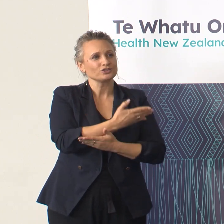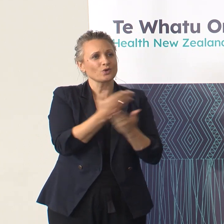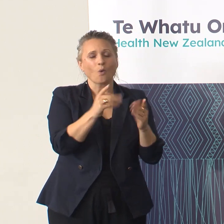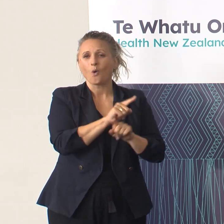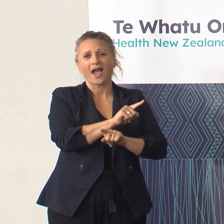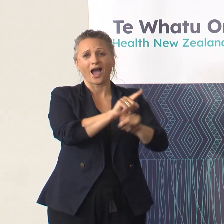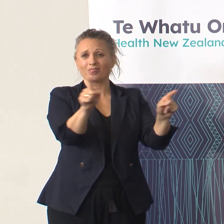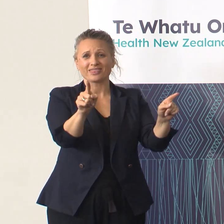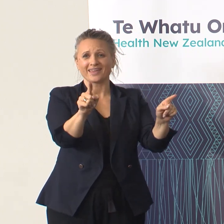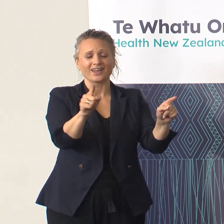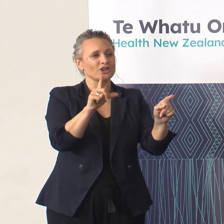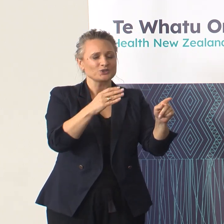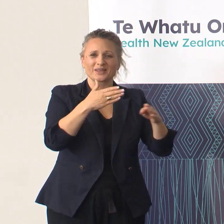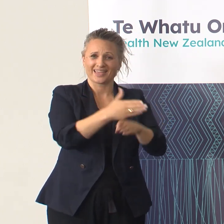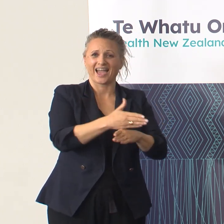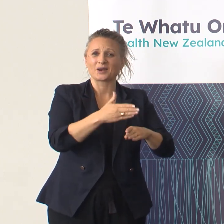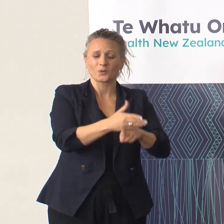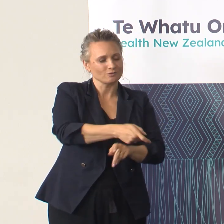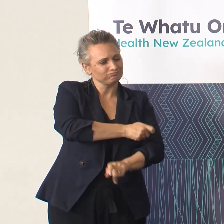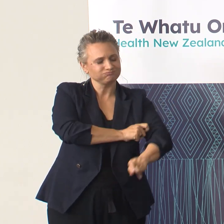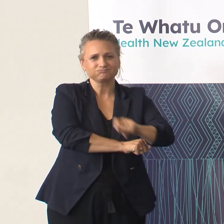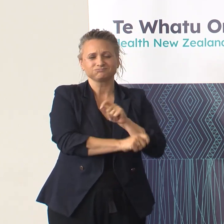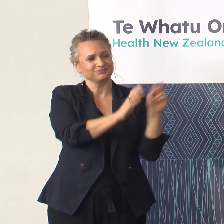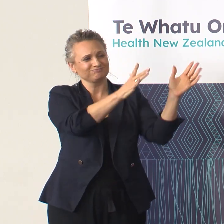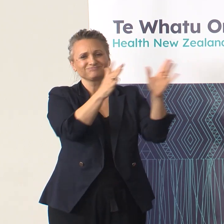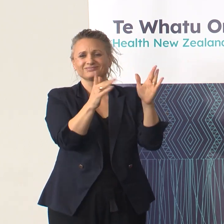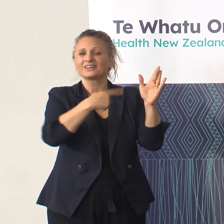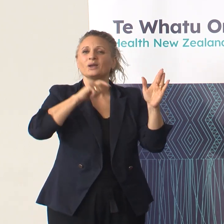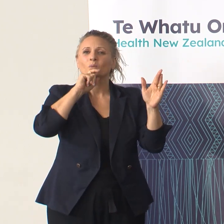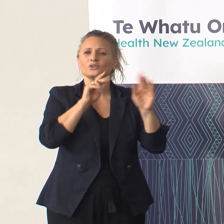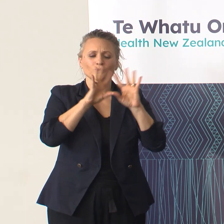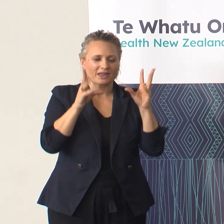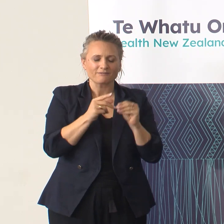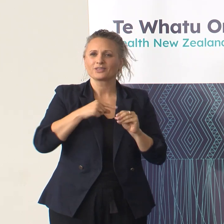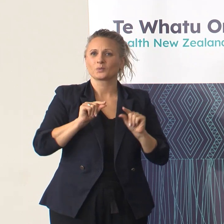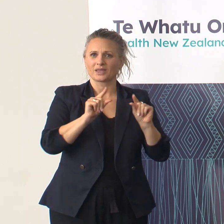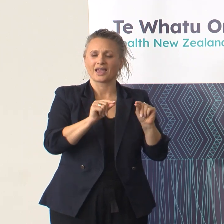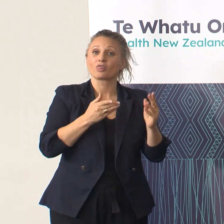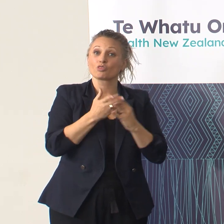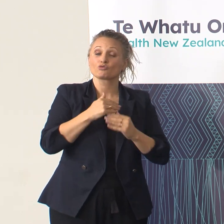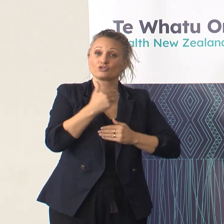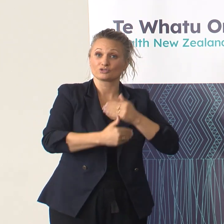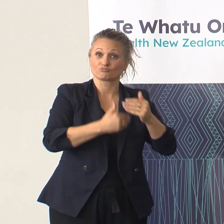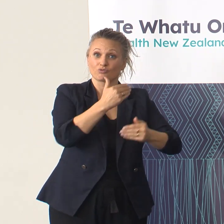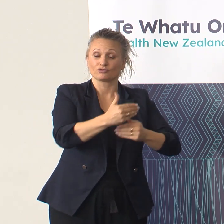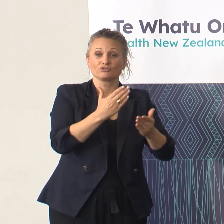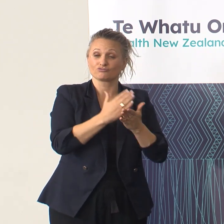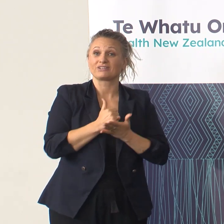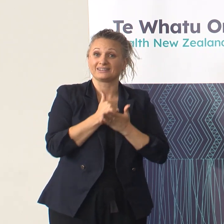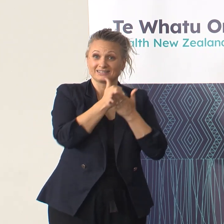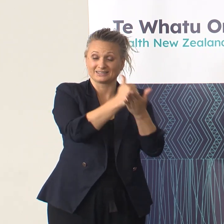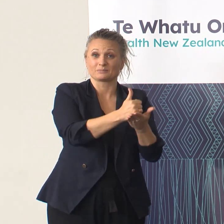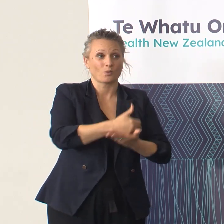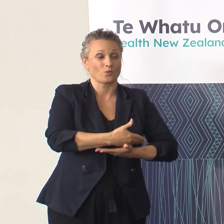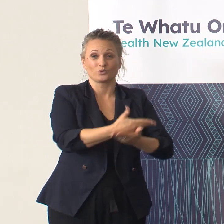front line. We're going to be doing everything we can during this process of Te Whatu Ora, Te Aka Whae Ora, and Te Manatū Hau Ora,